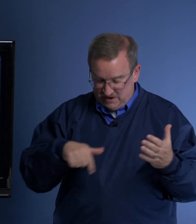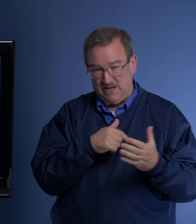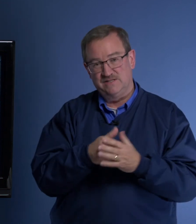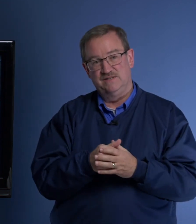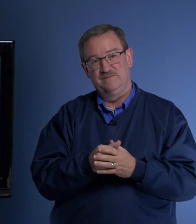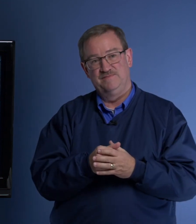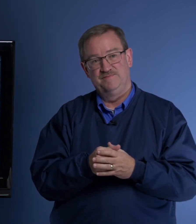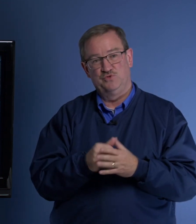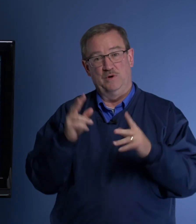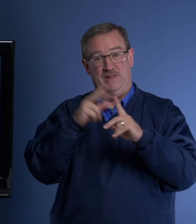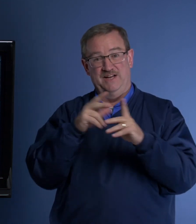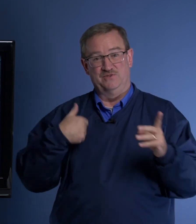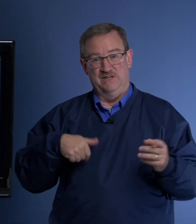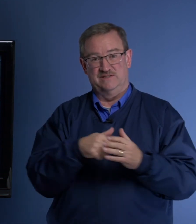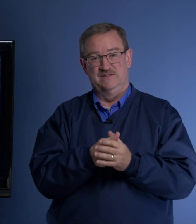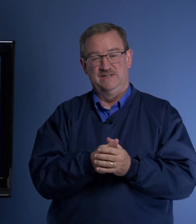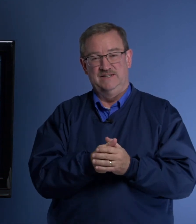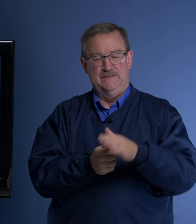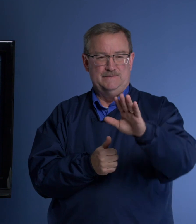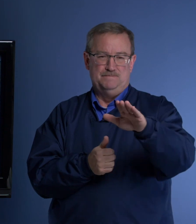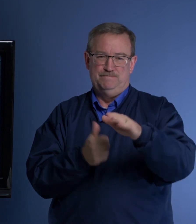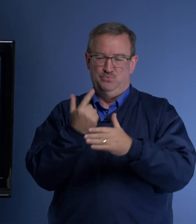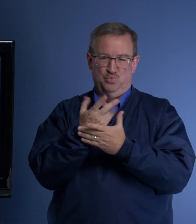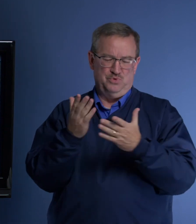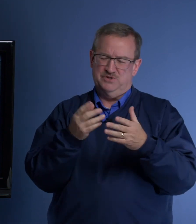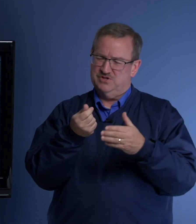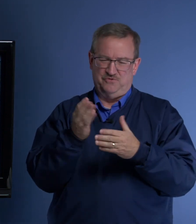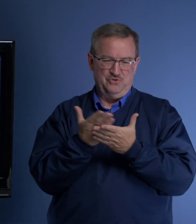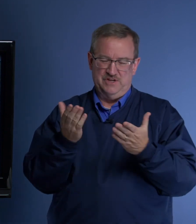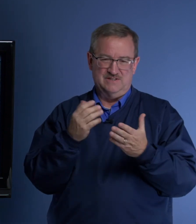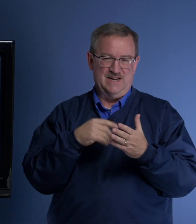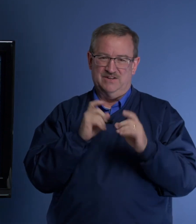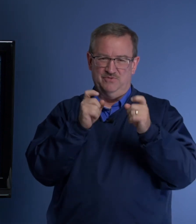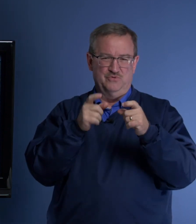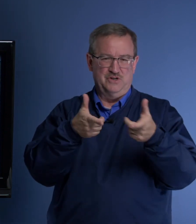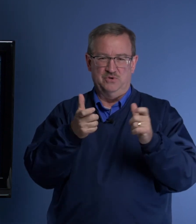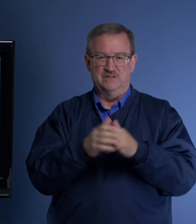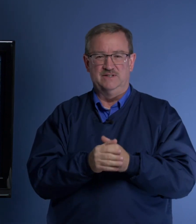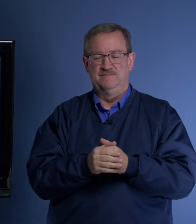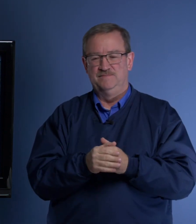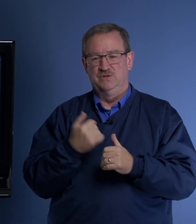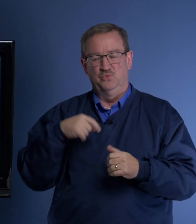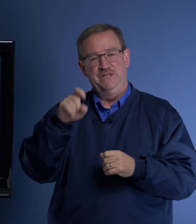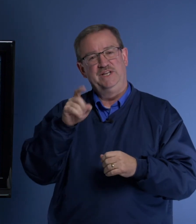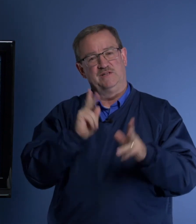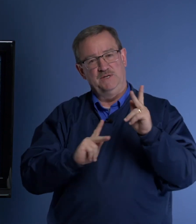us to apply to us. There are just a few things that I'll give you very quickly. We need to be,